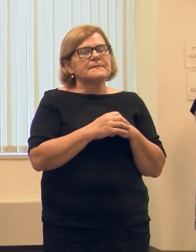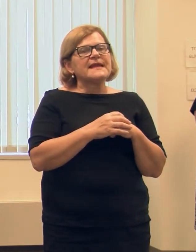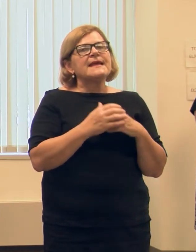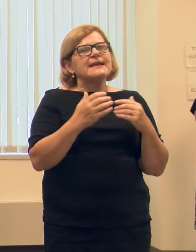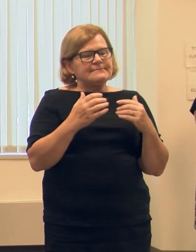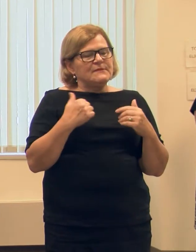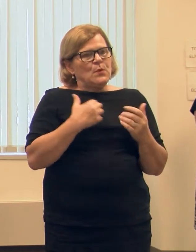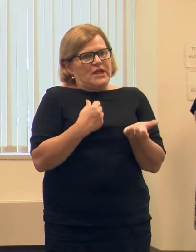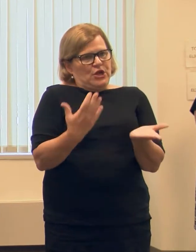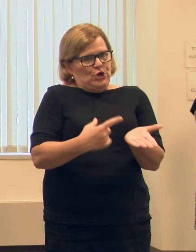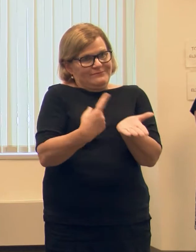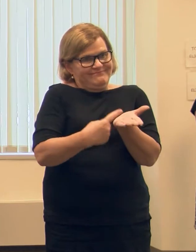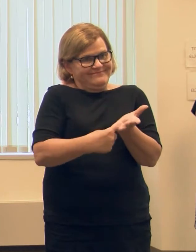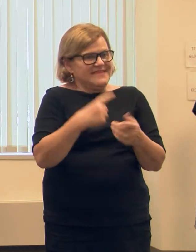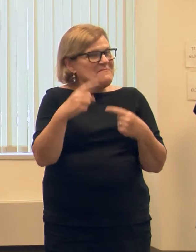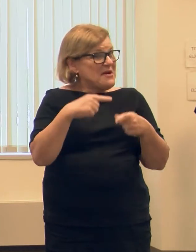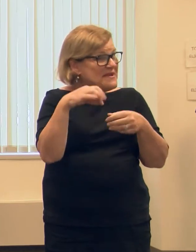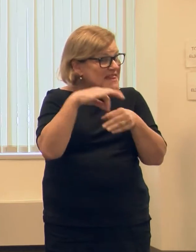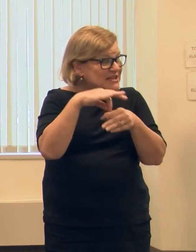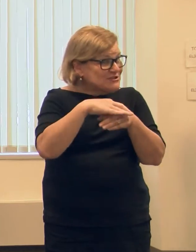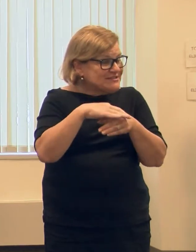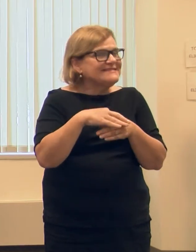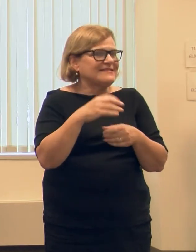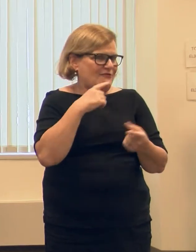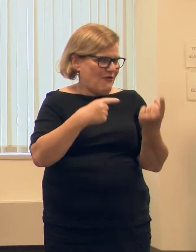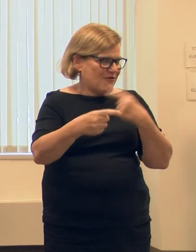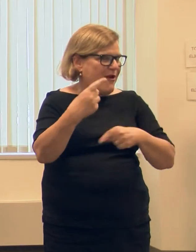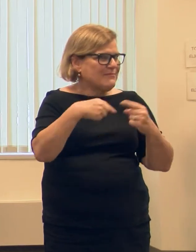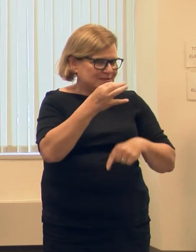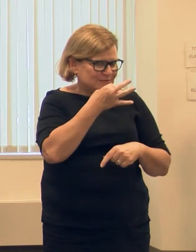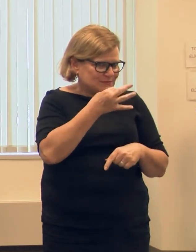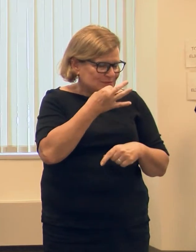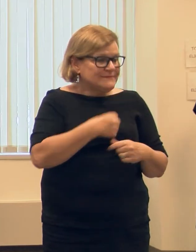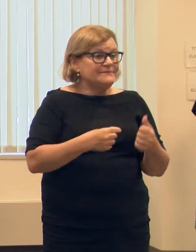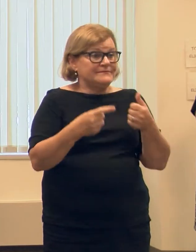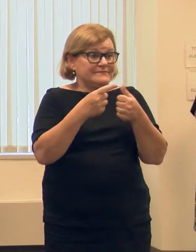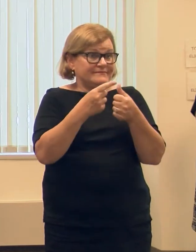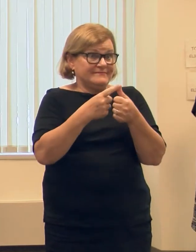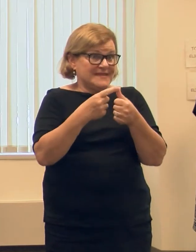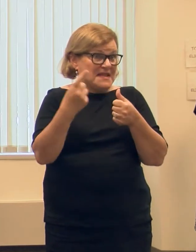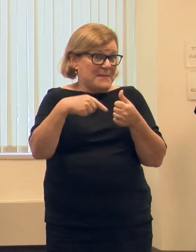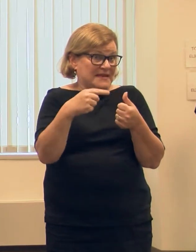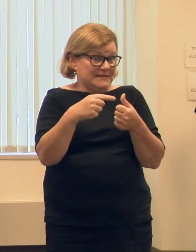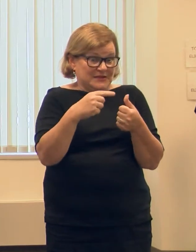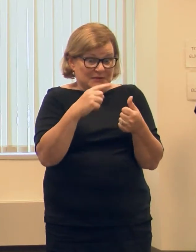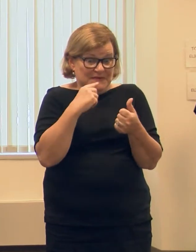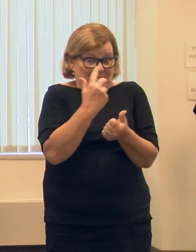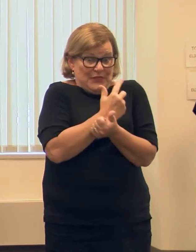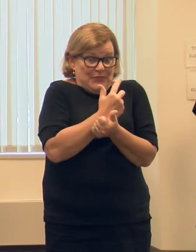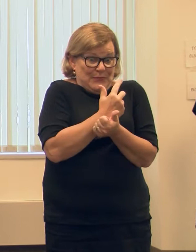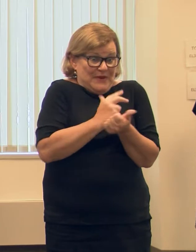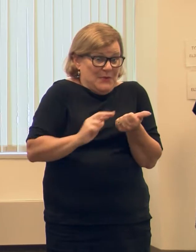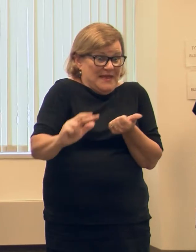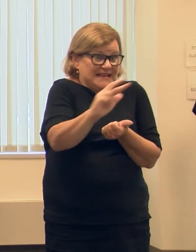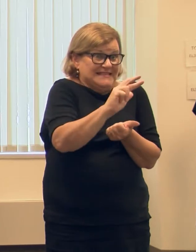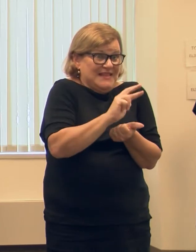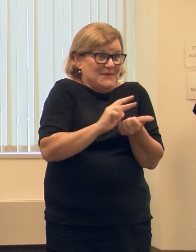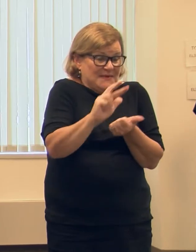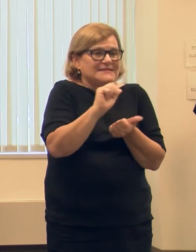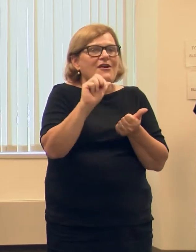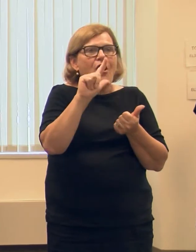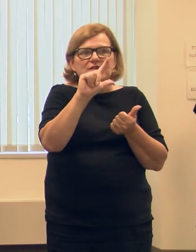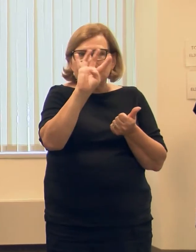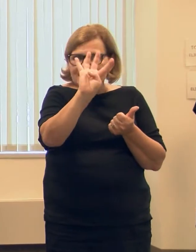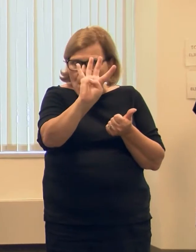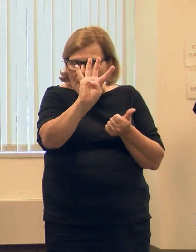So we're here to talk about elections. And they're coming up, obviously. We have one that's coming up literally three weeks from today. And that's the August